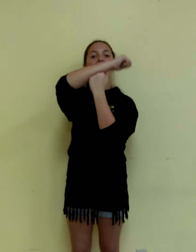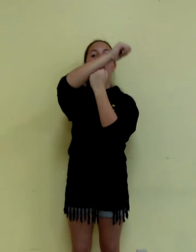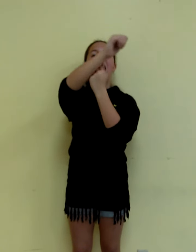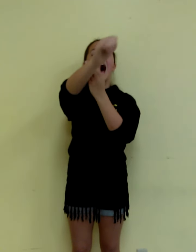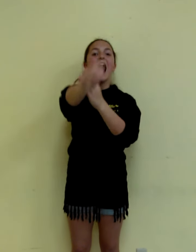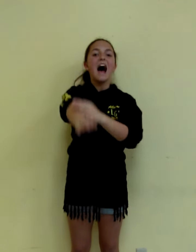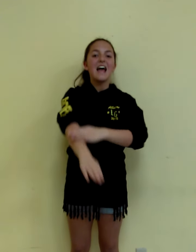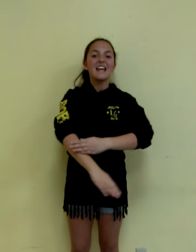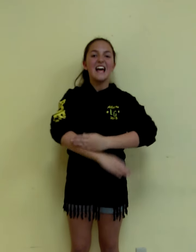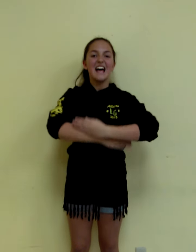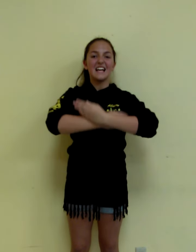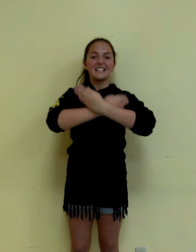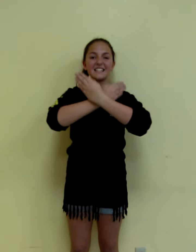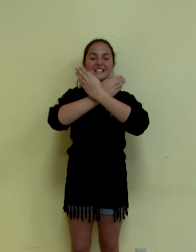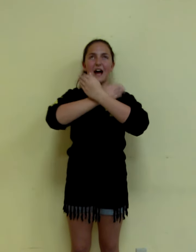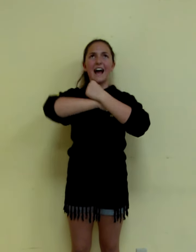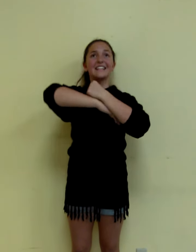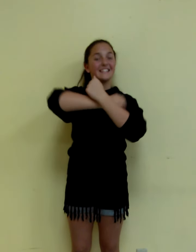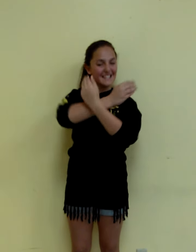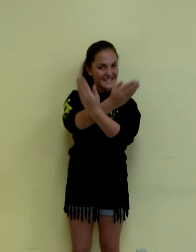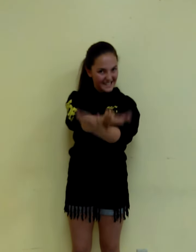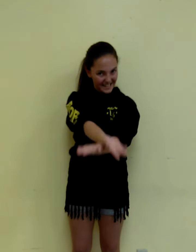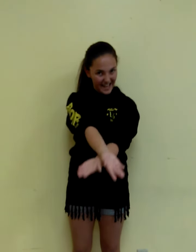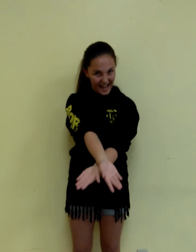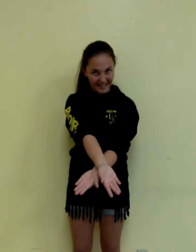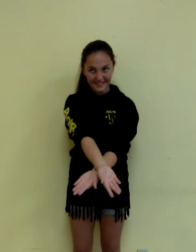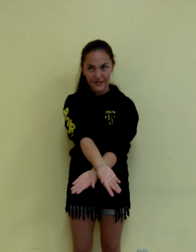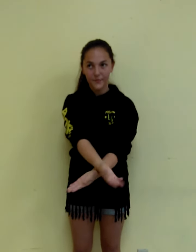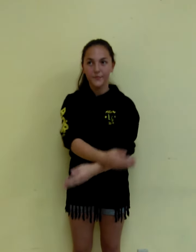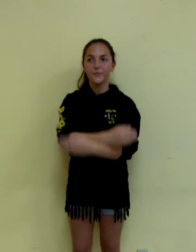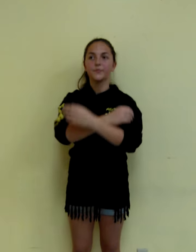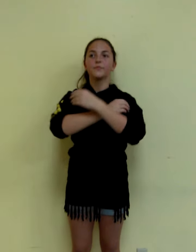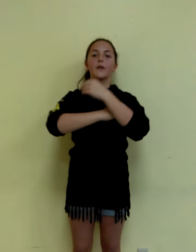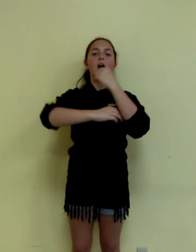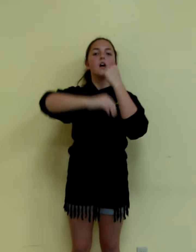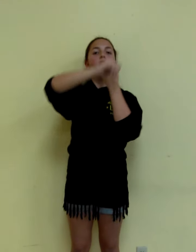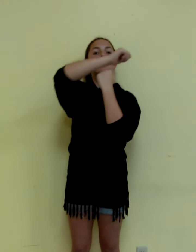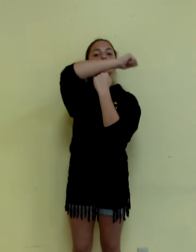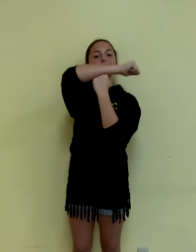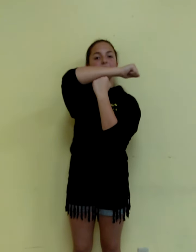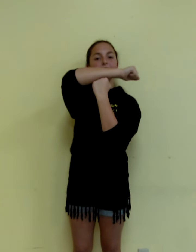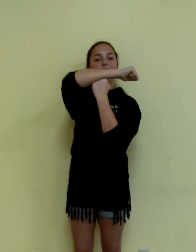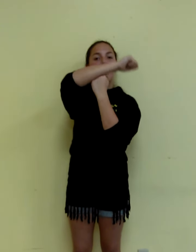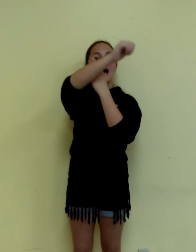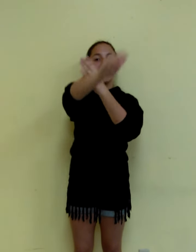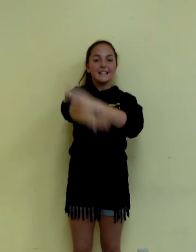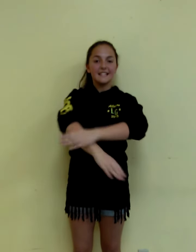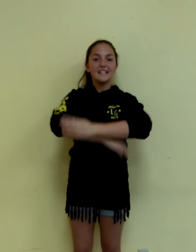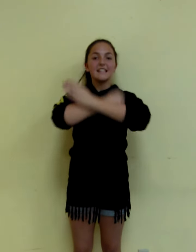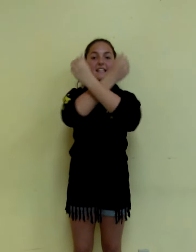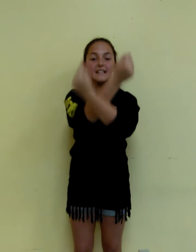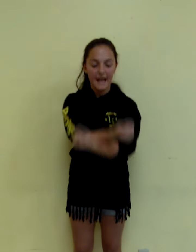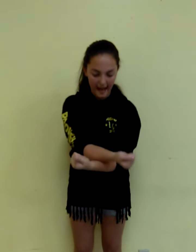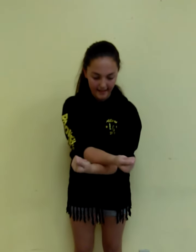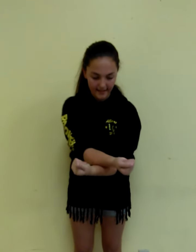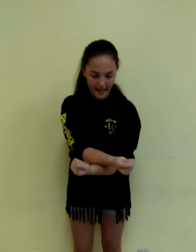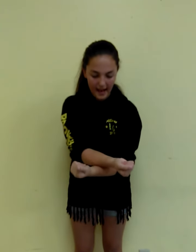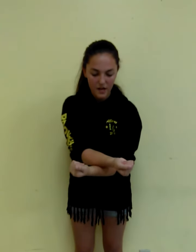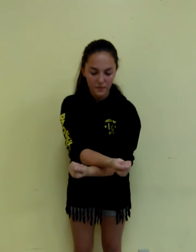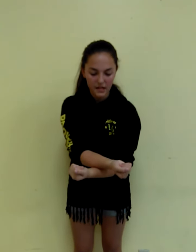I, S, I, C, E, X. T, I, C, E, X. And it'd